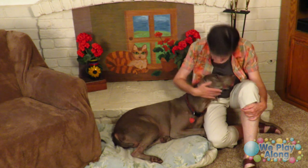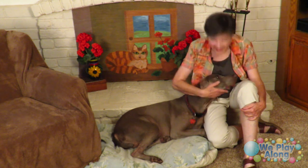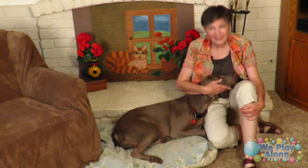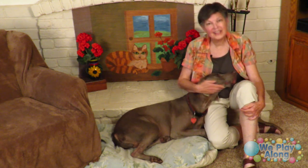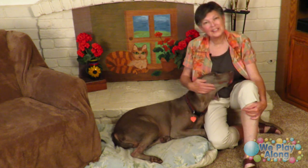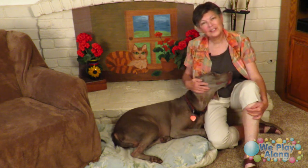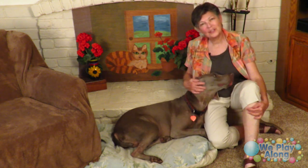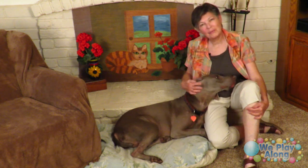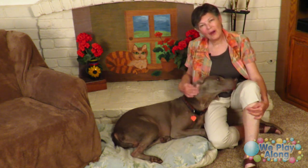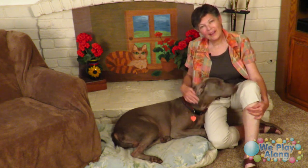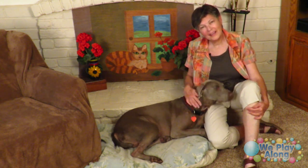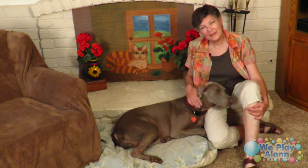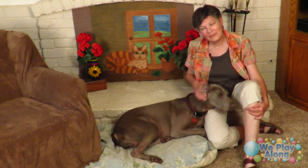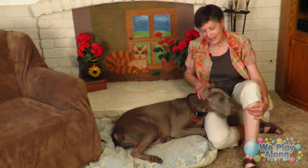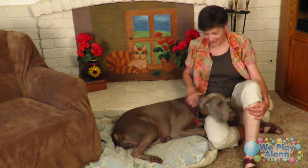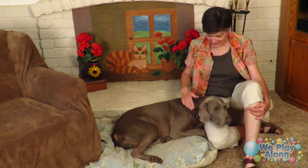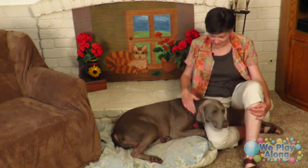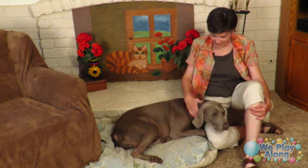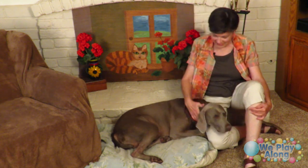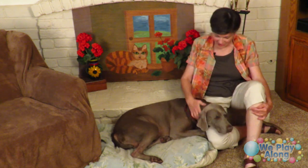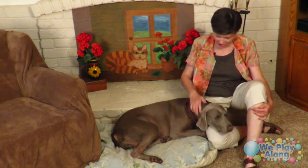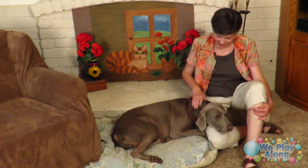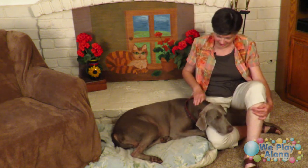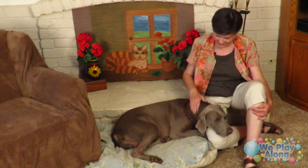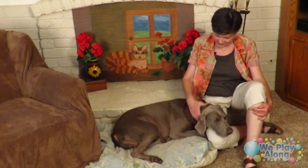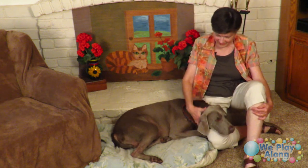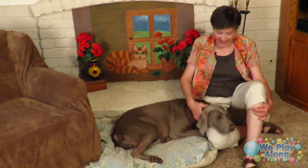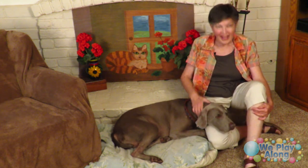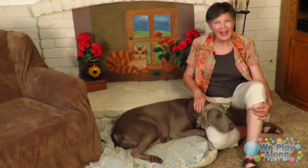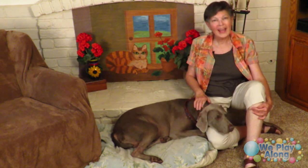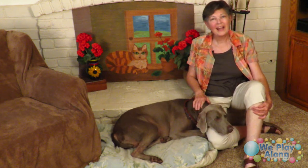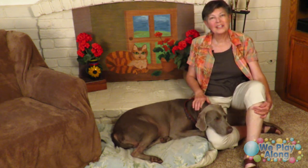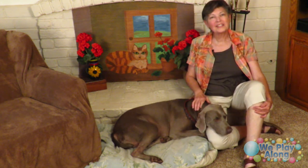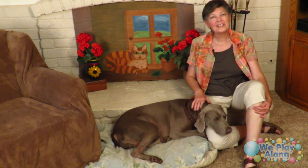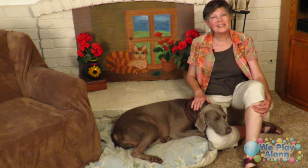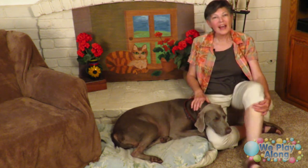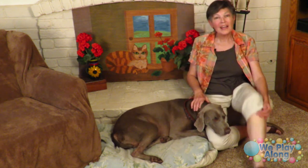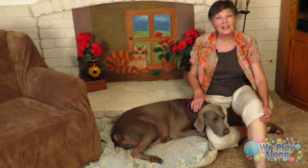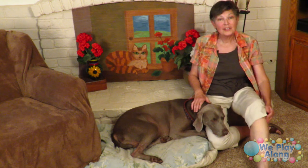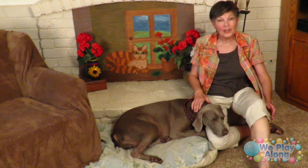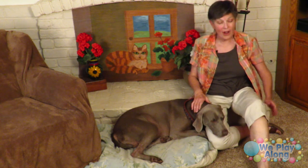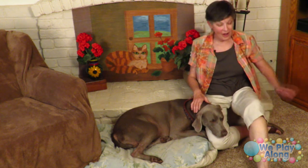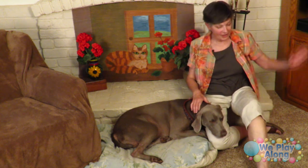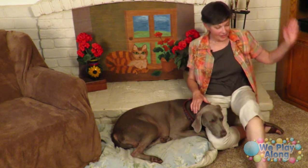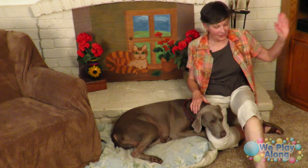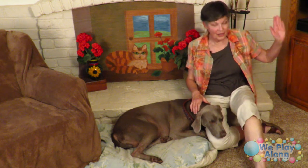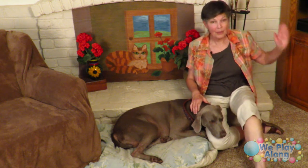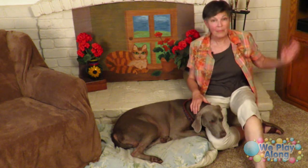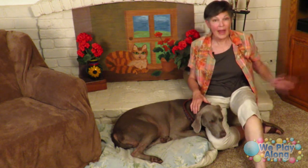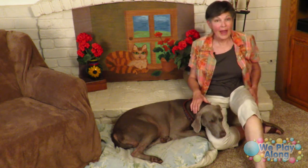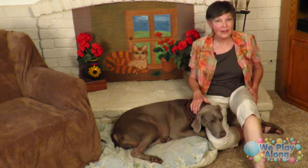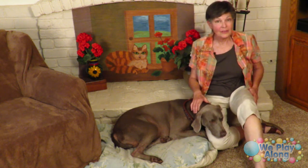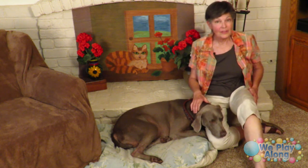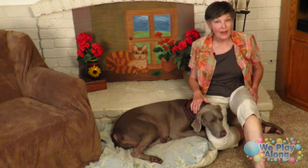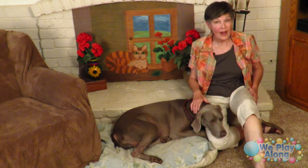this is tamale this is my dog and to sign dog you're going to pat your thigh